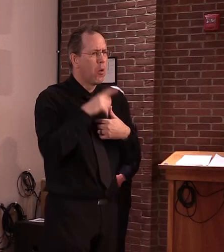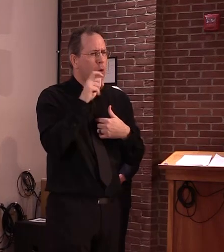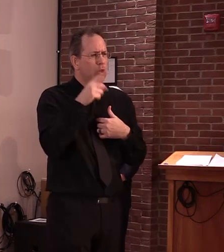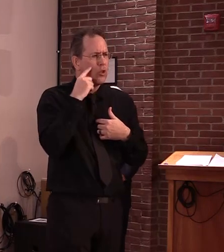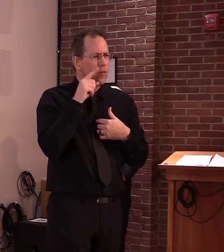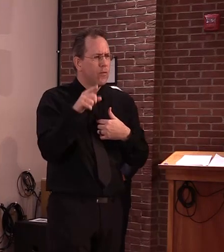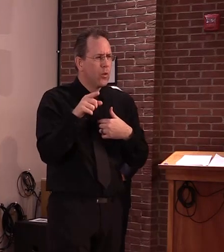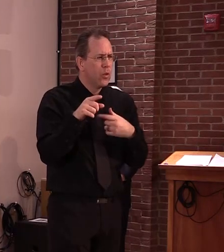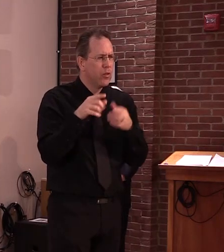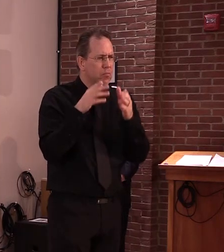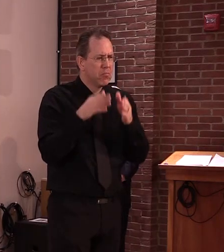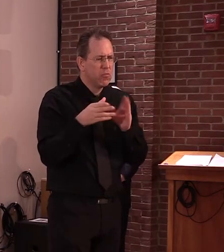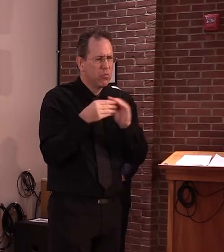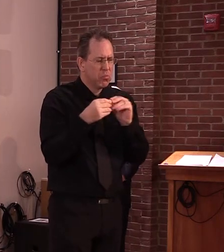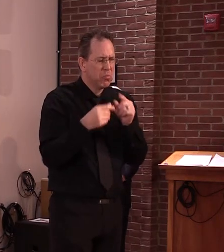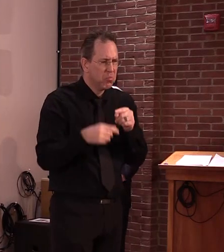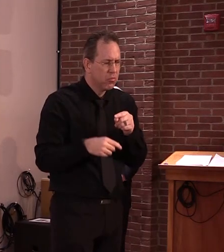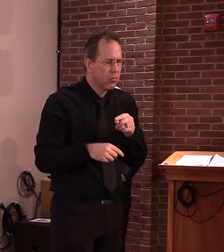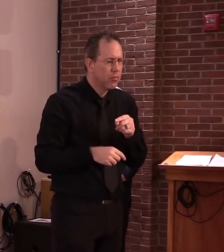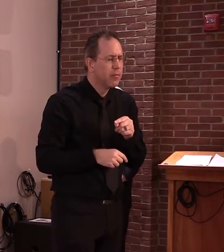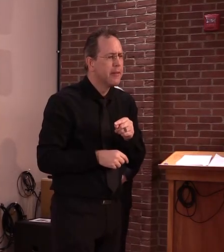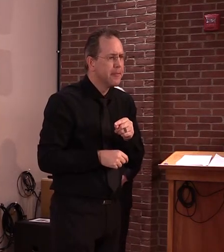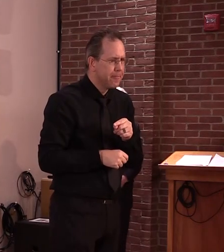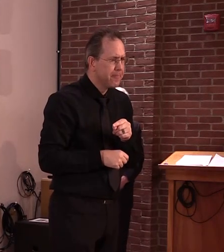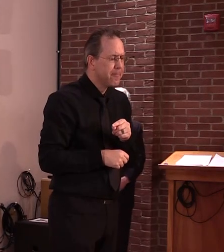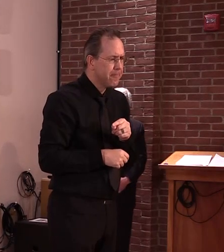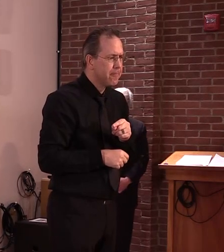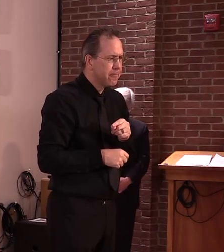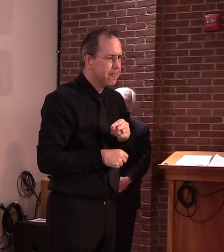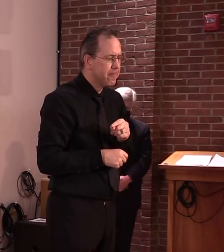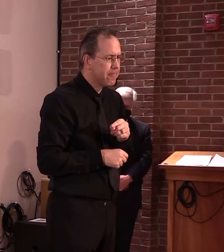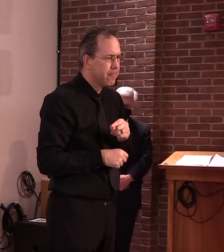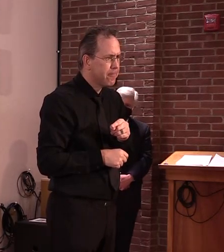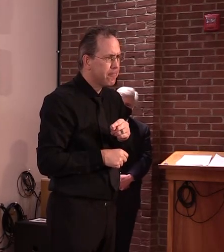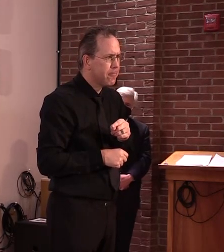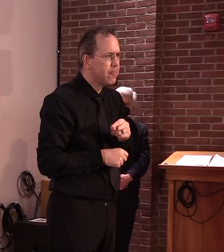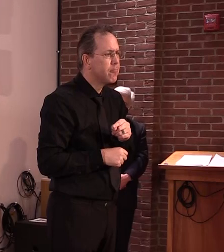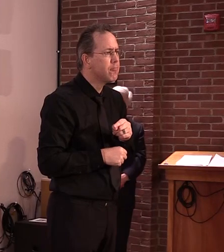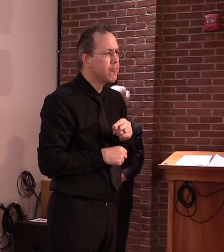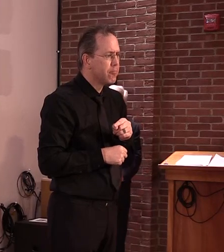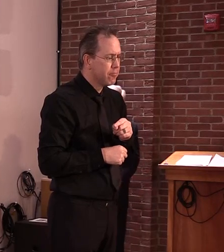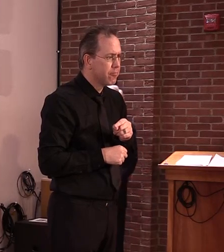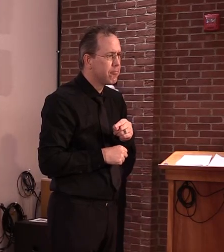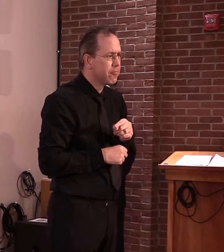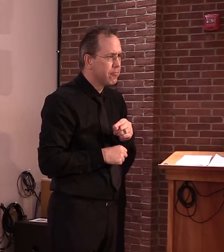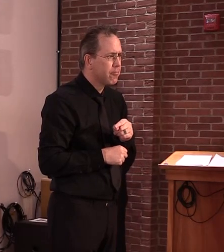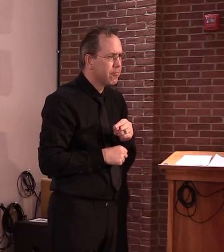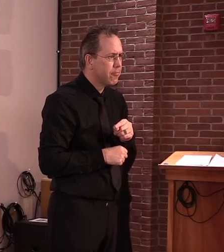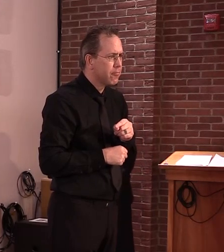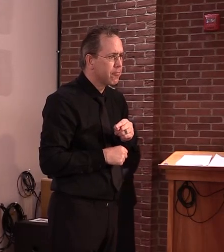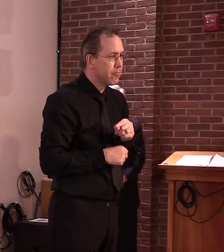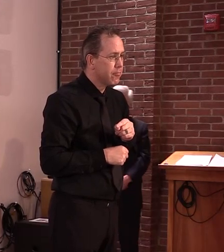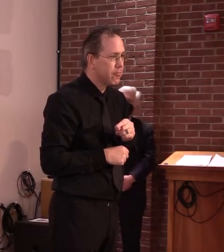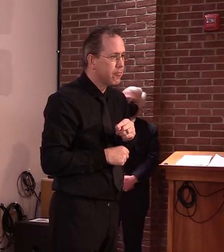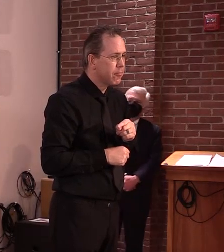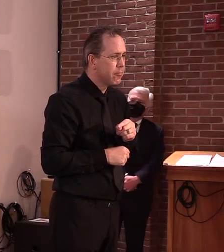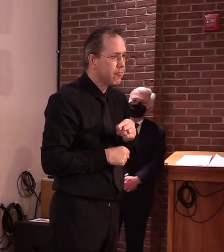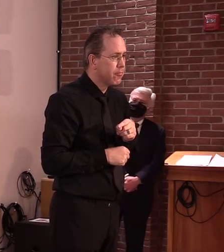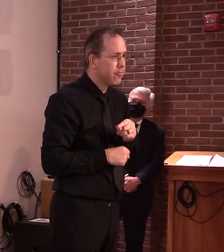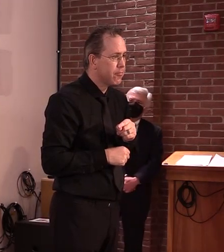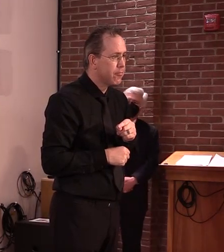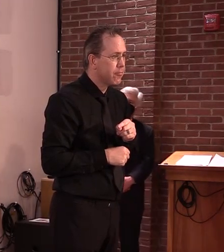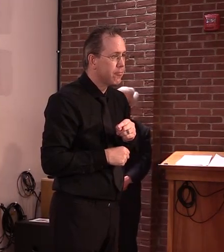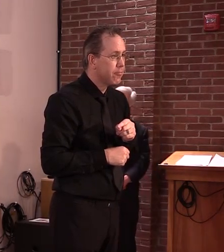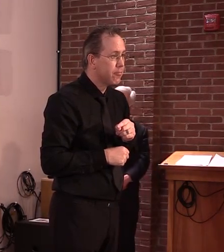I was fortunate to be one of the 138 non-symptomatic people that were tested over the weekend in